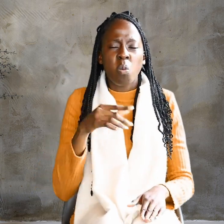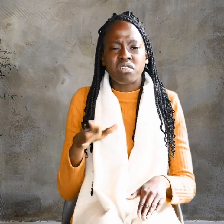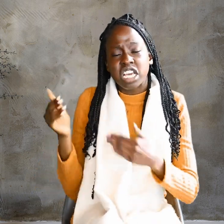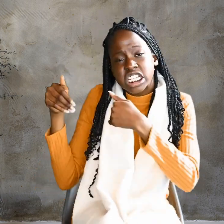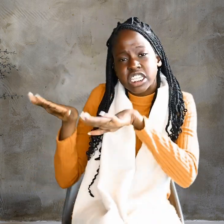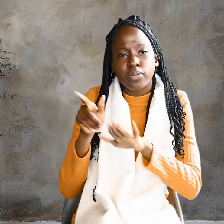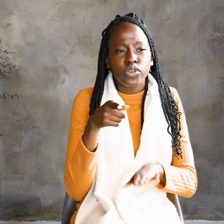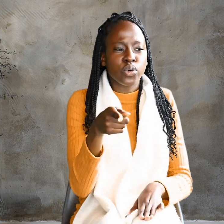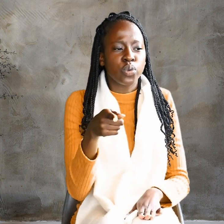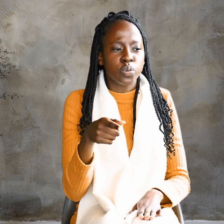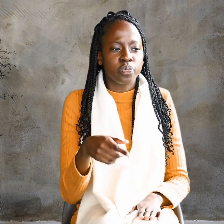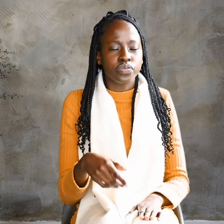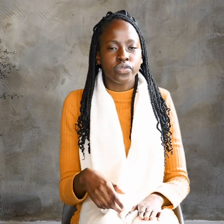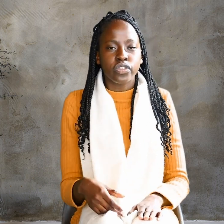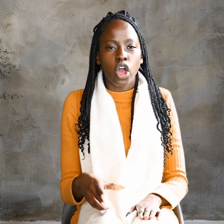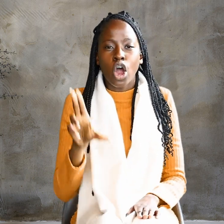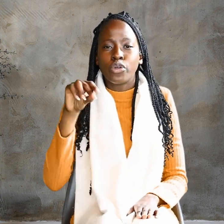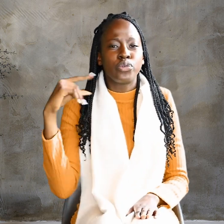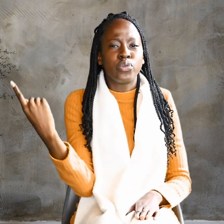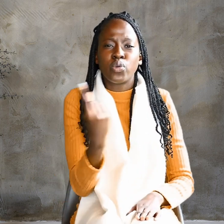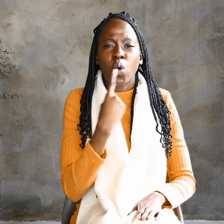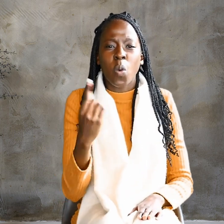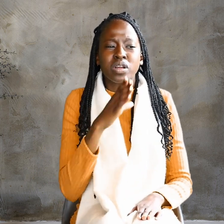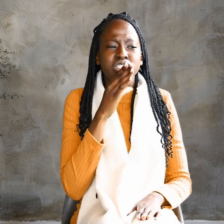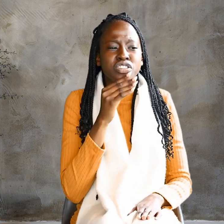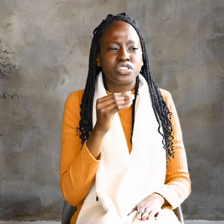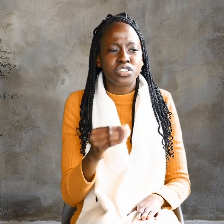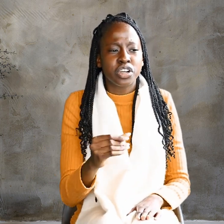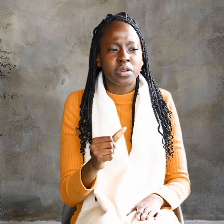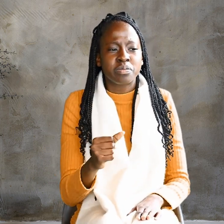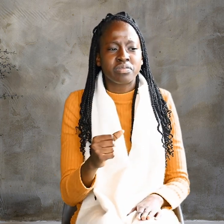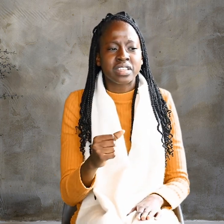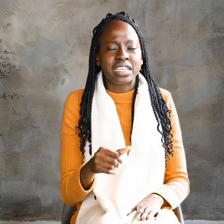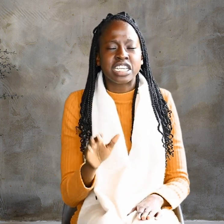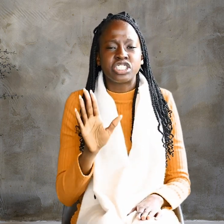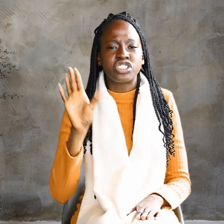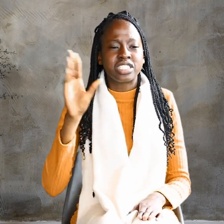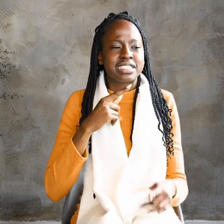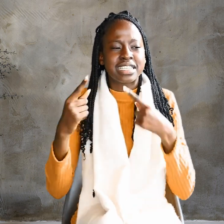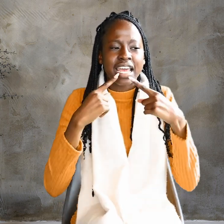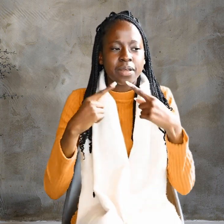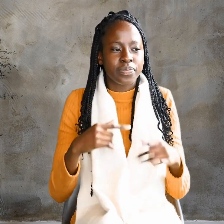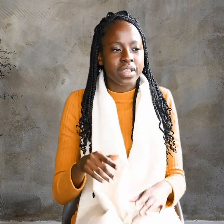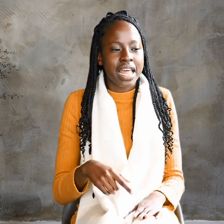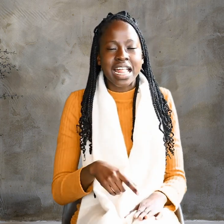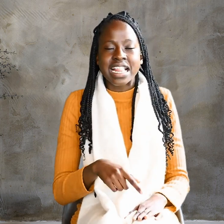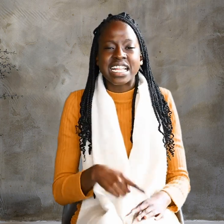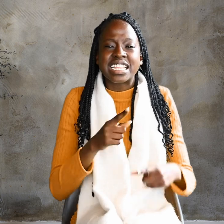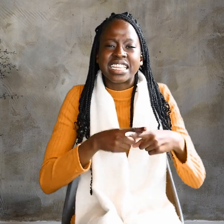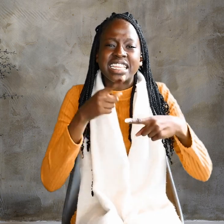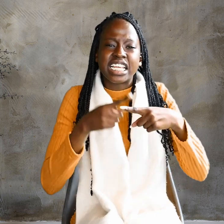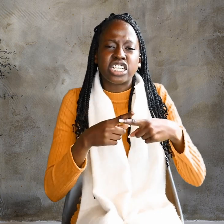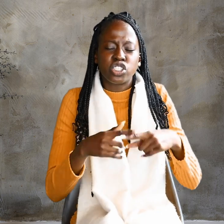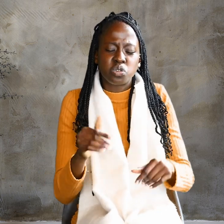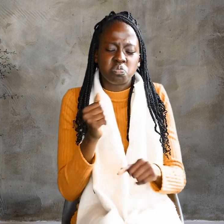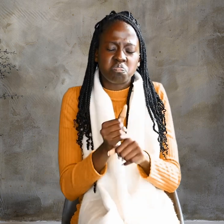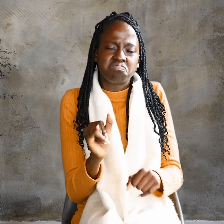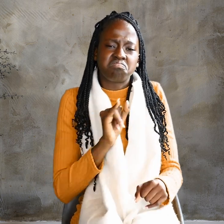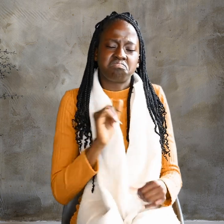one condemned you? No one, sir, she said. Then neither do I condemn